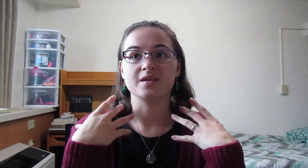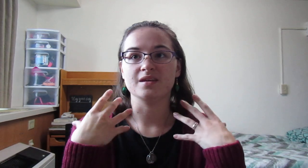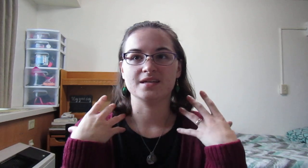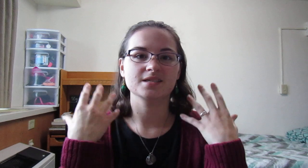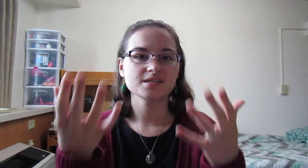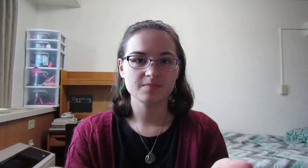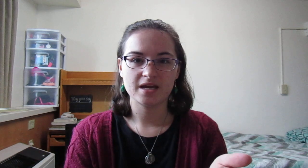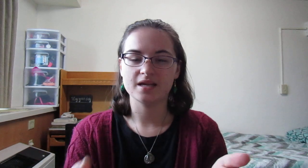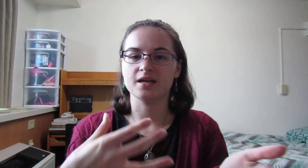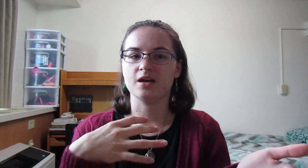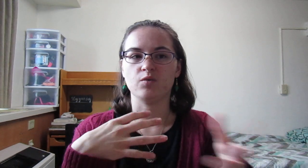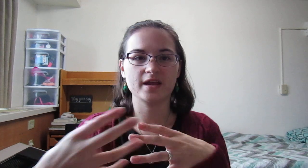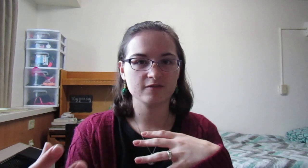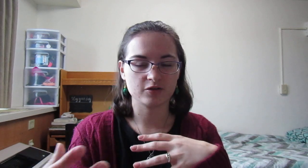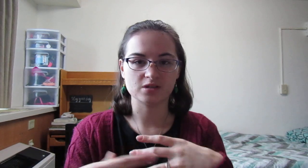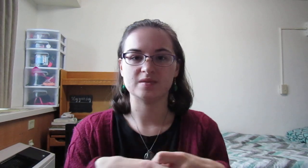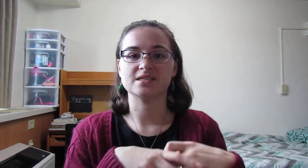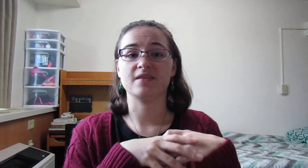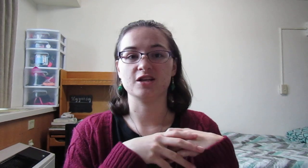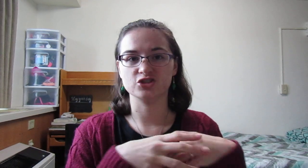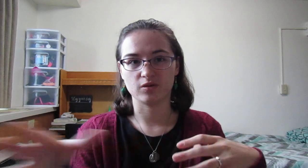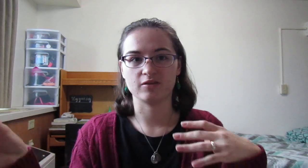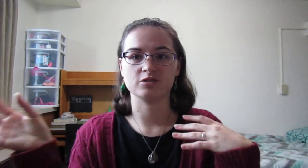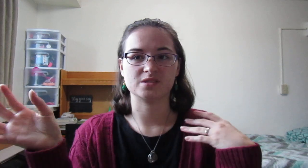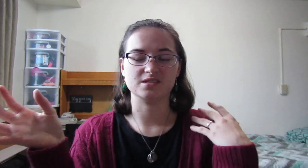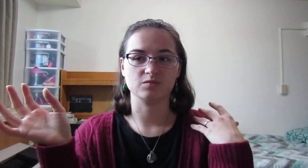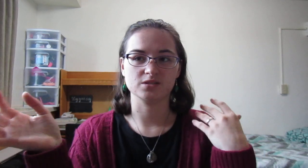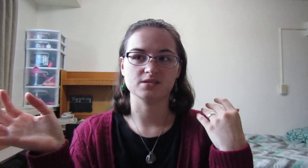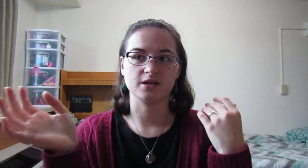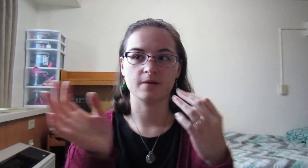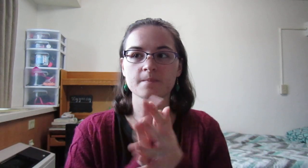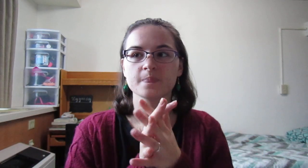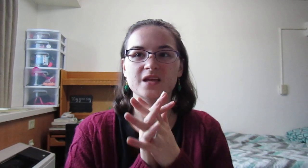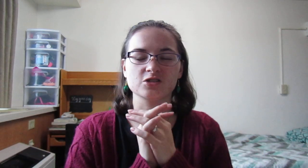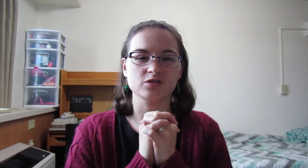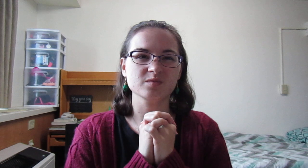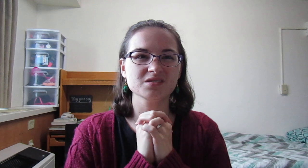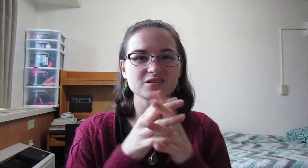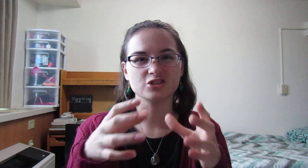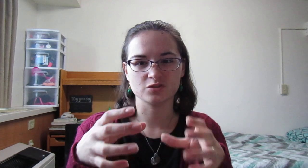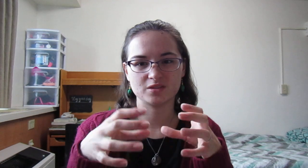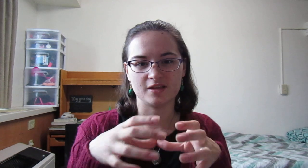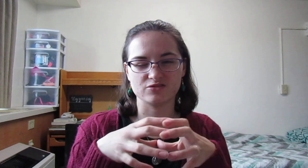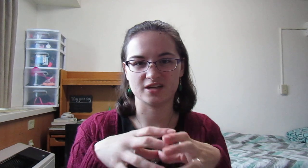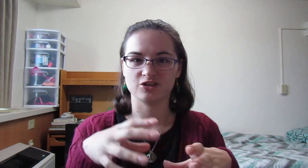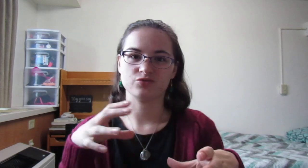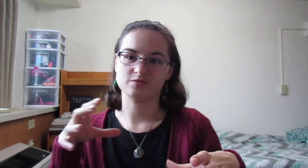be anticipating and waiting for Christmas and then enjoy the Christmas season once it's here. Because Christmas isn't just one day, there's, like, Christmas